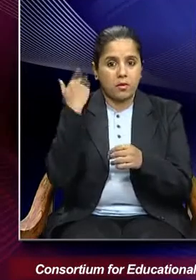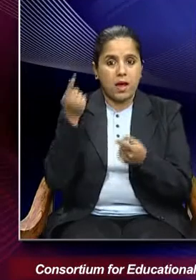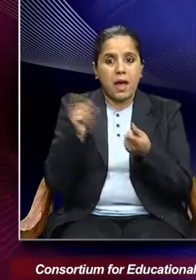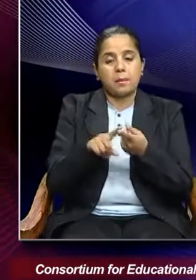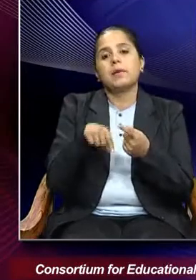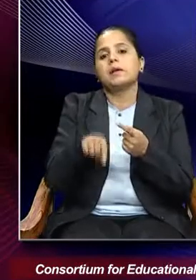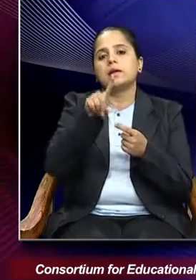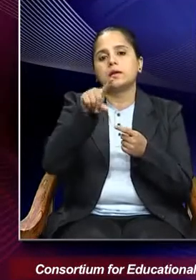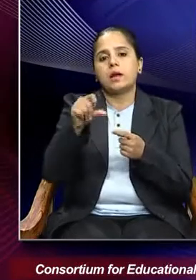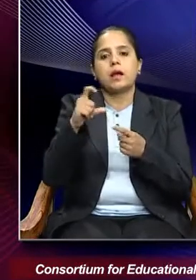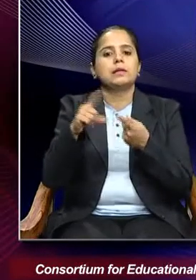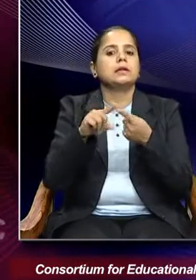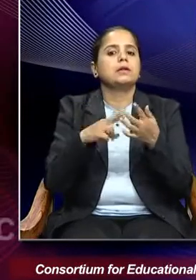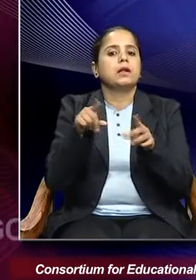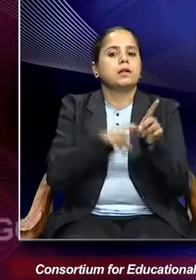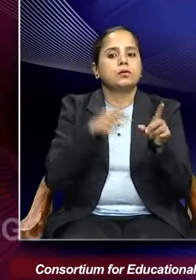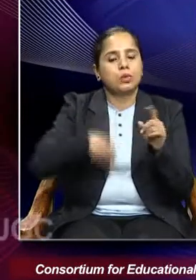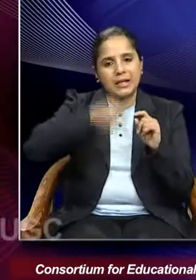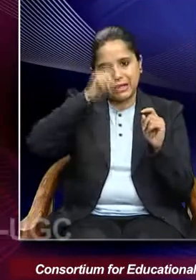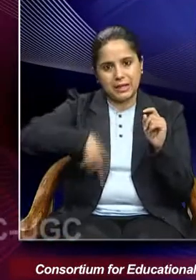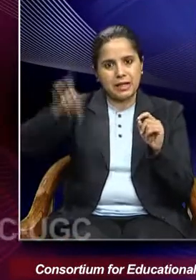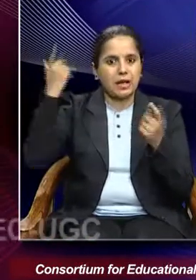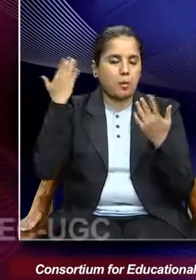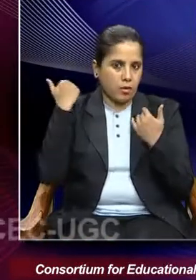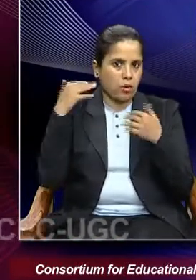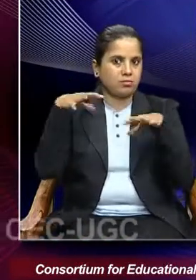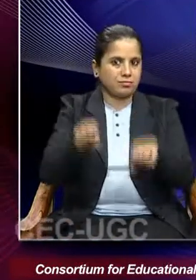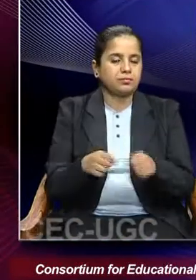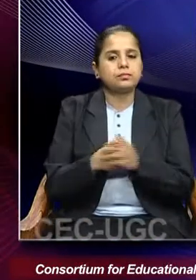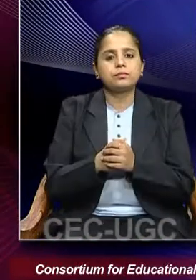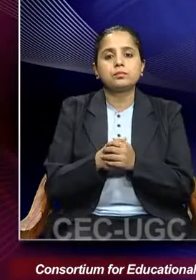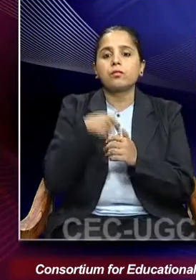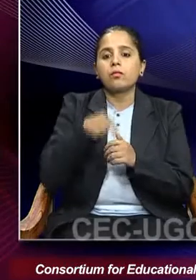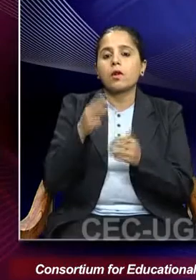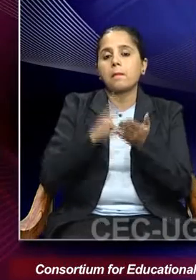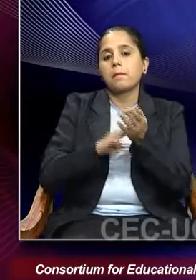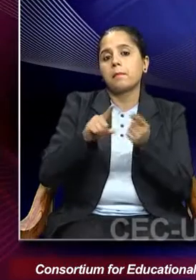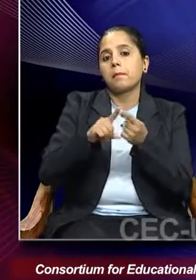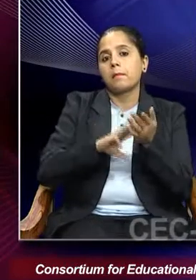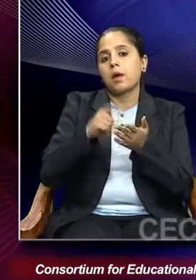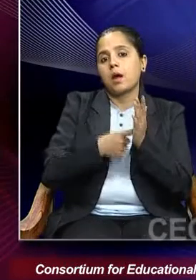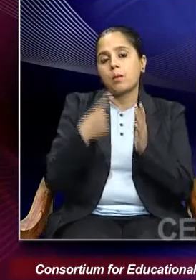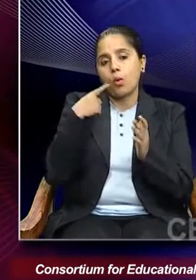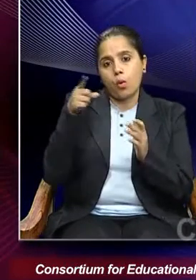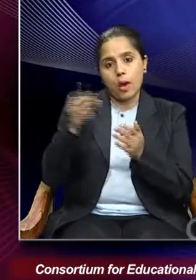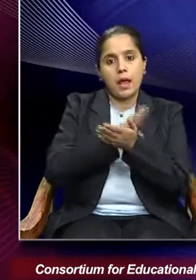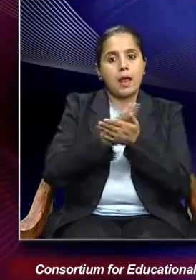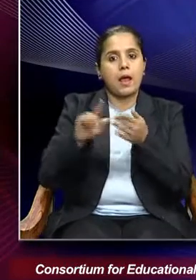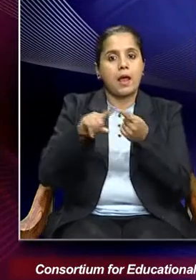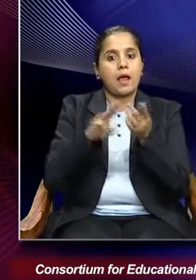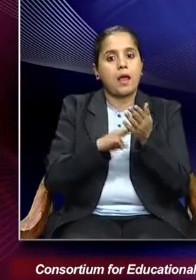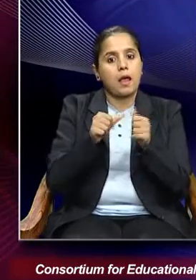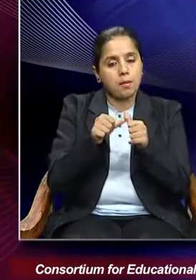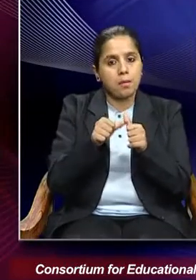century colonial India. So the memoirs of Haima Bhatti Sen is